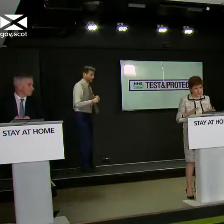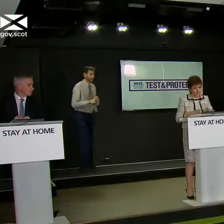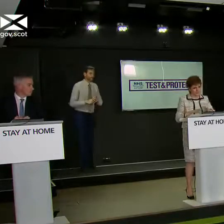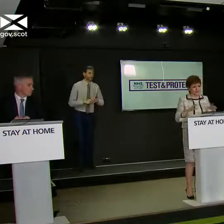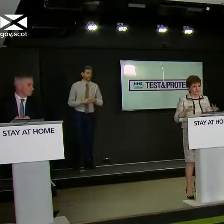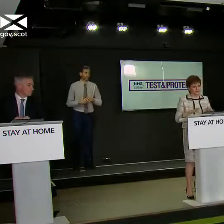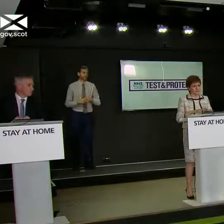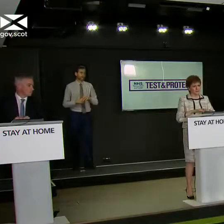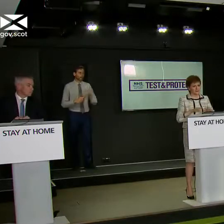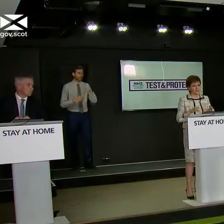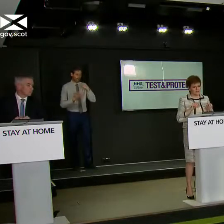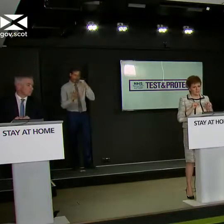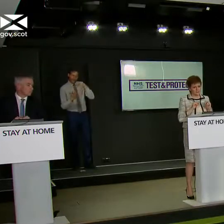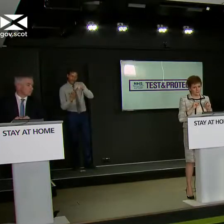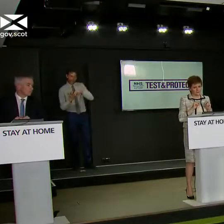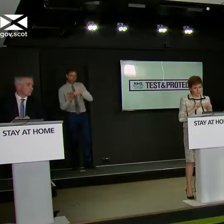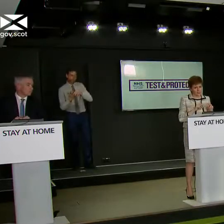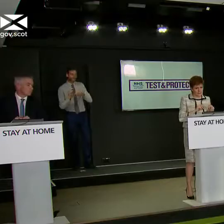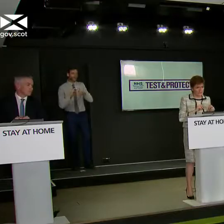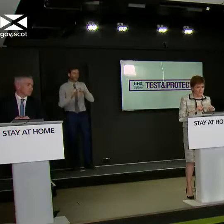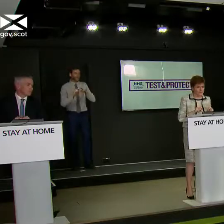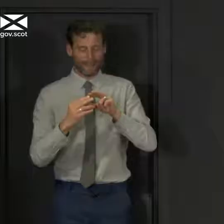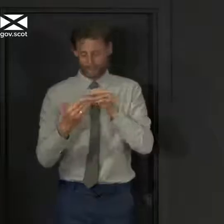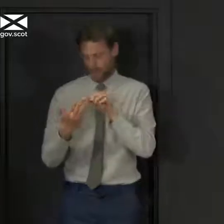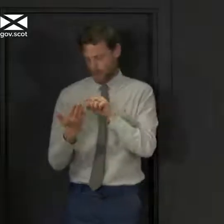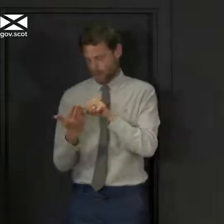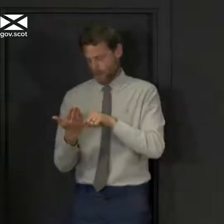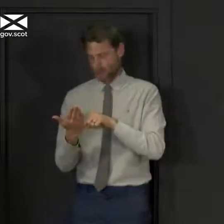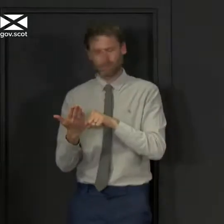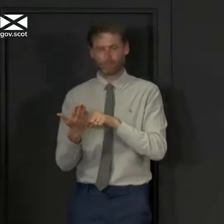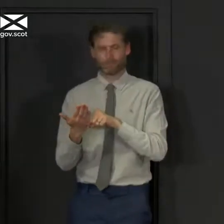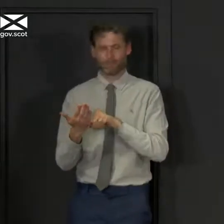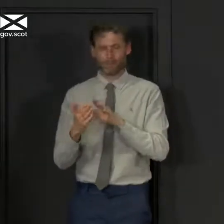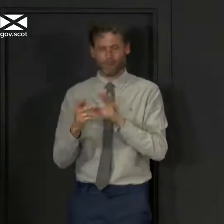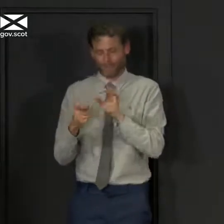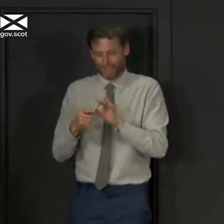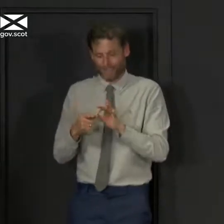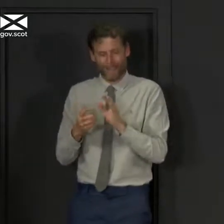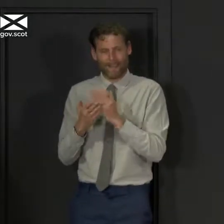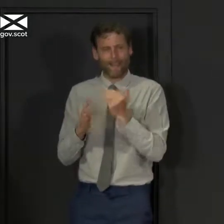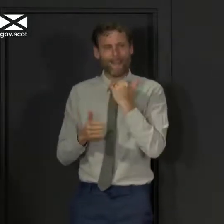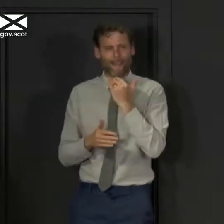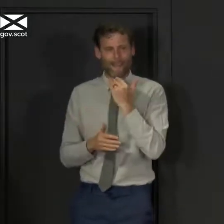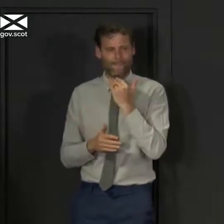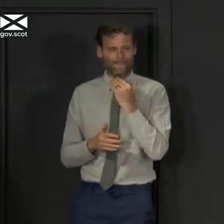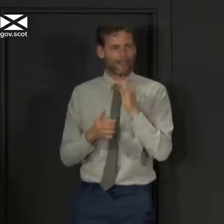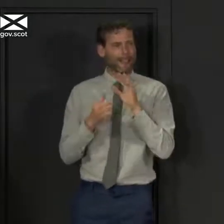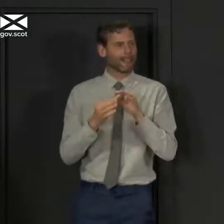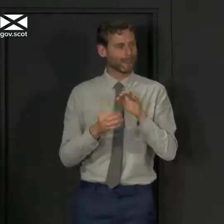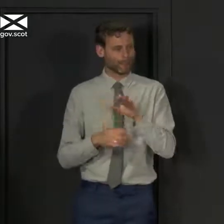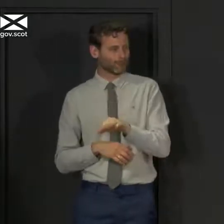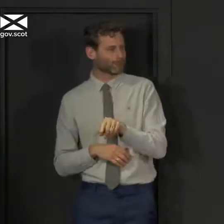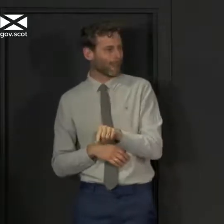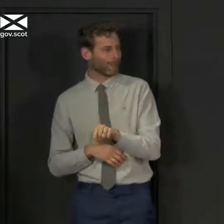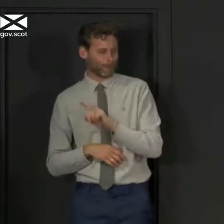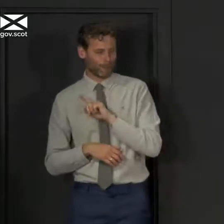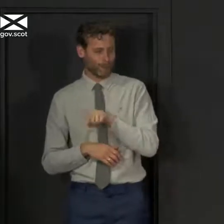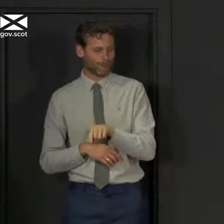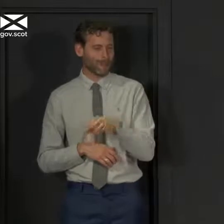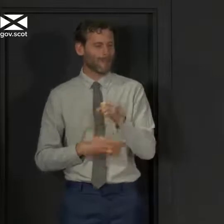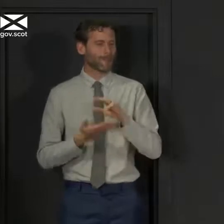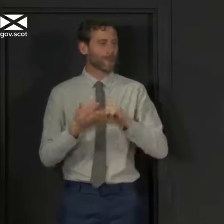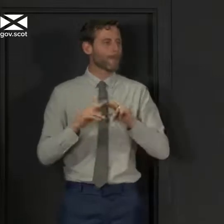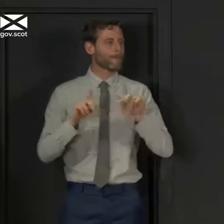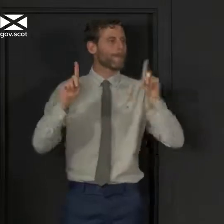the current guidance doesn't closely enough and in detail enough cover the situation of a child that lives between two